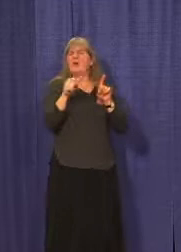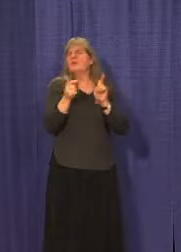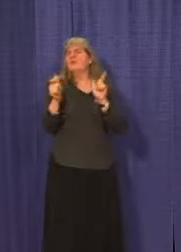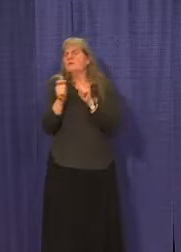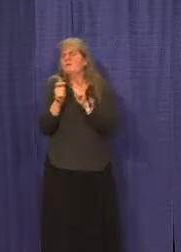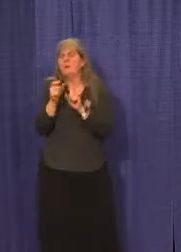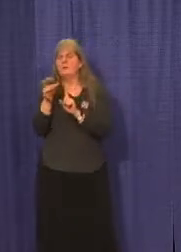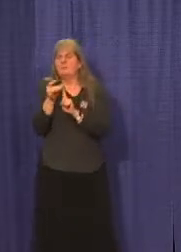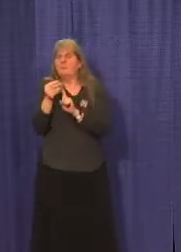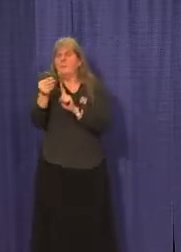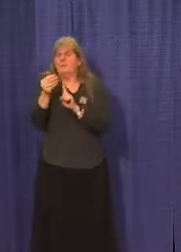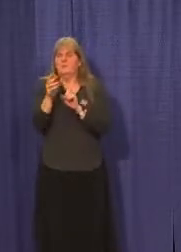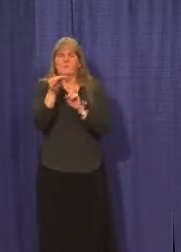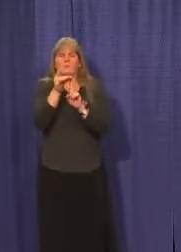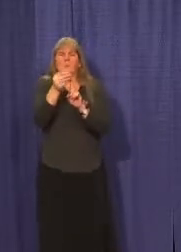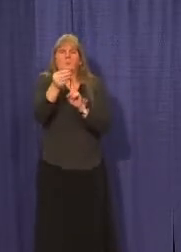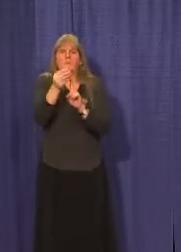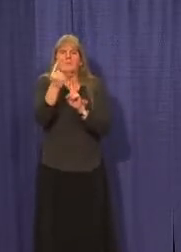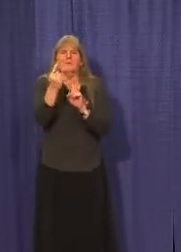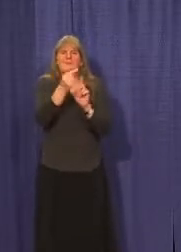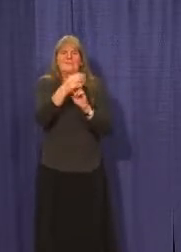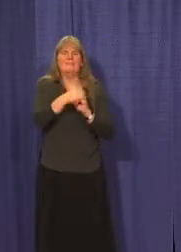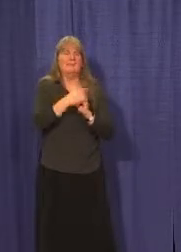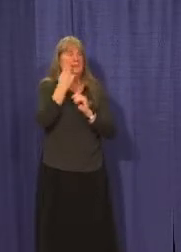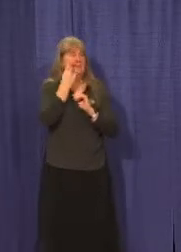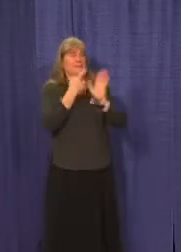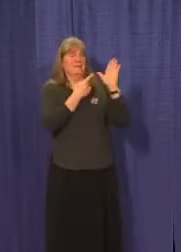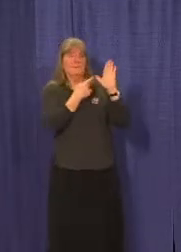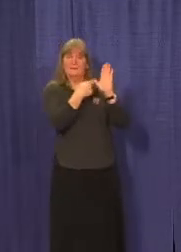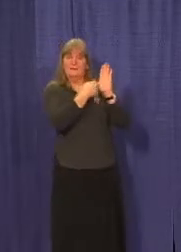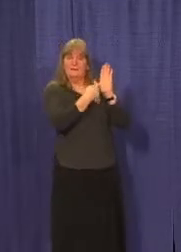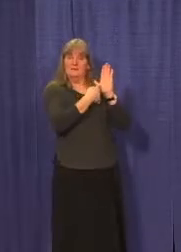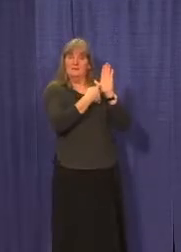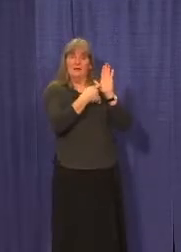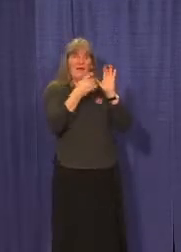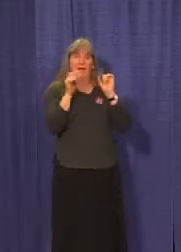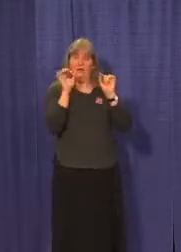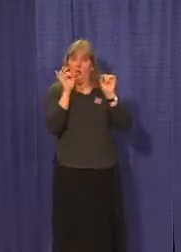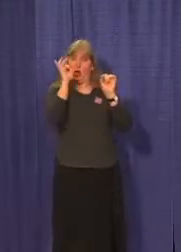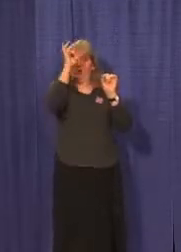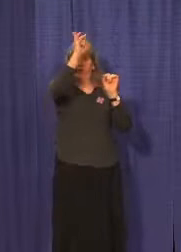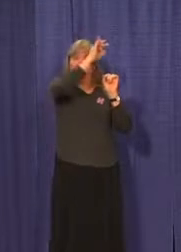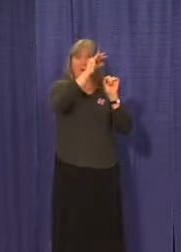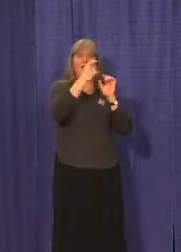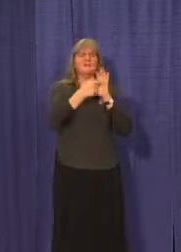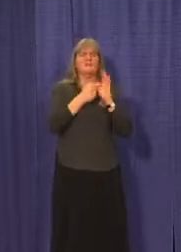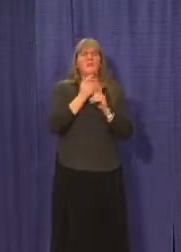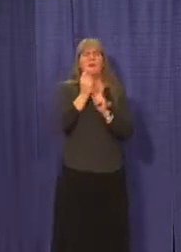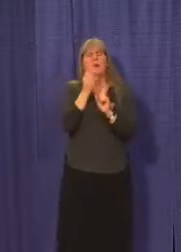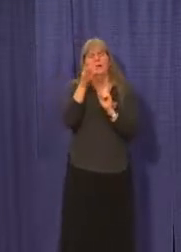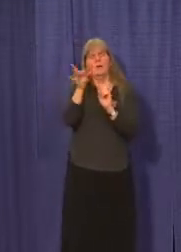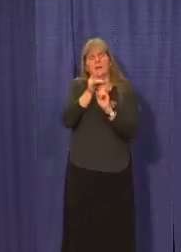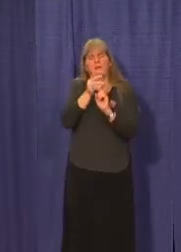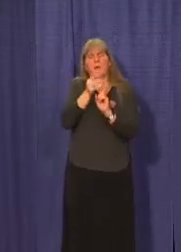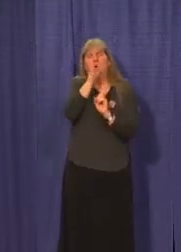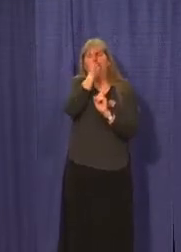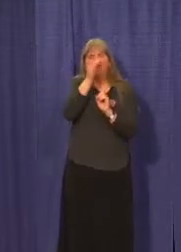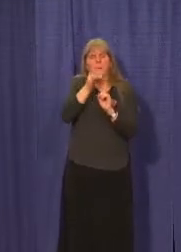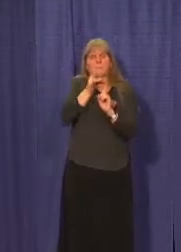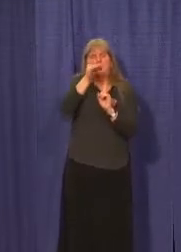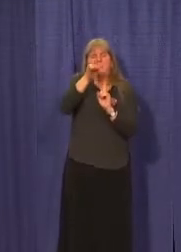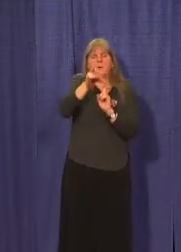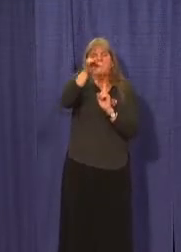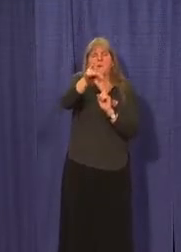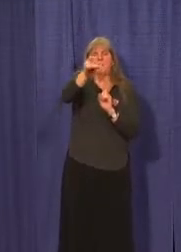or individual cases. The connections between the cases, as you see, that can be linear. In other words, just one in a straight line to